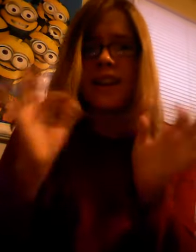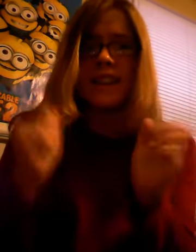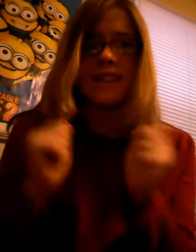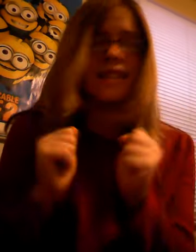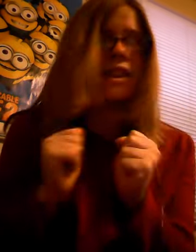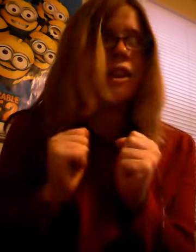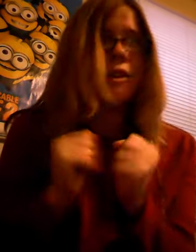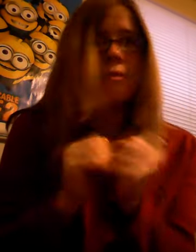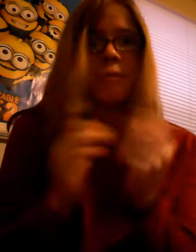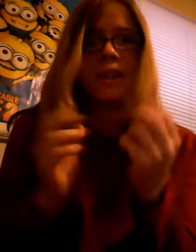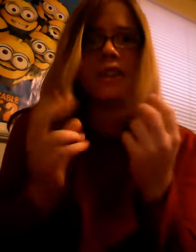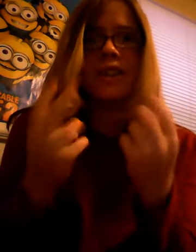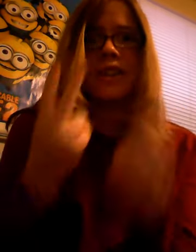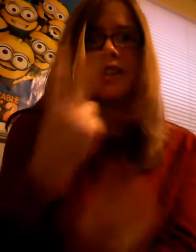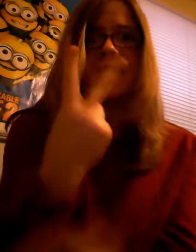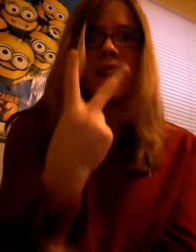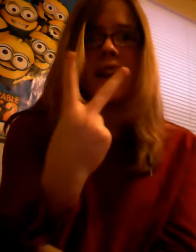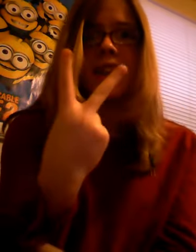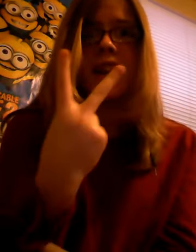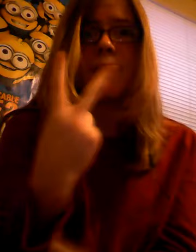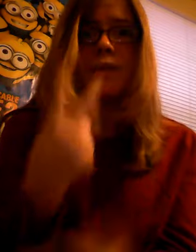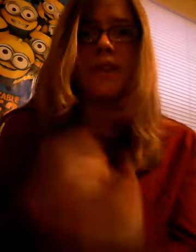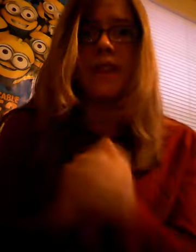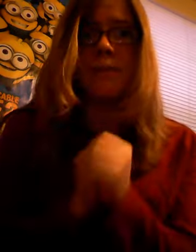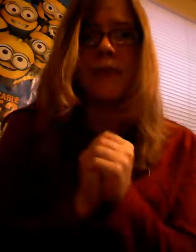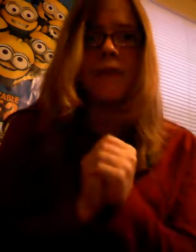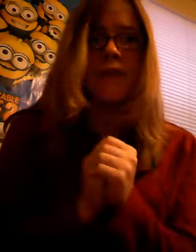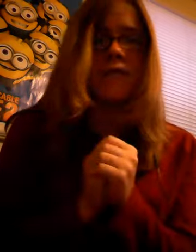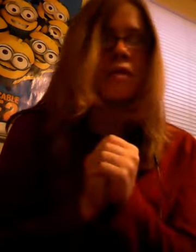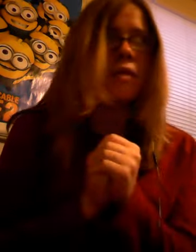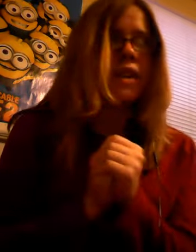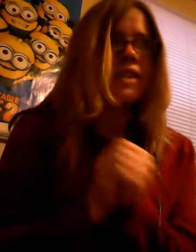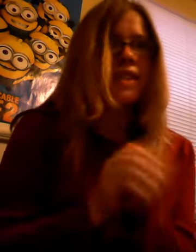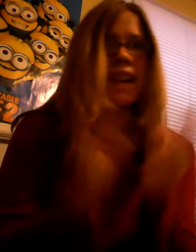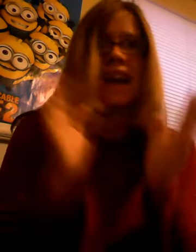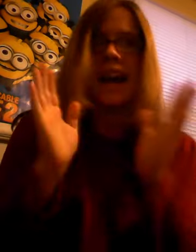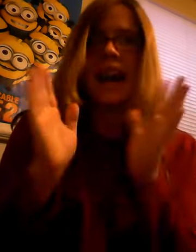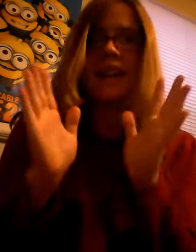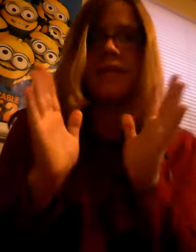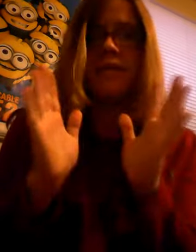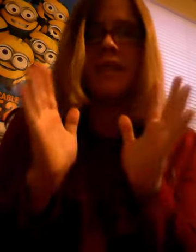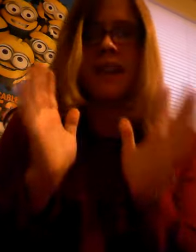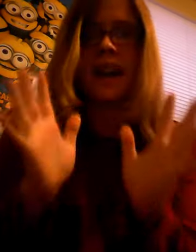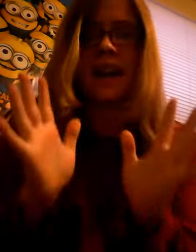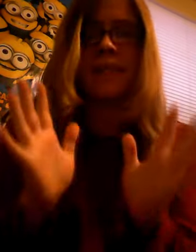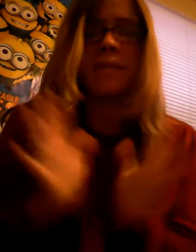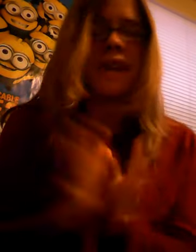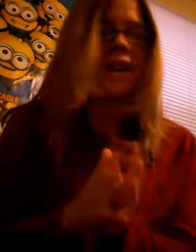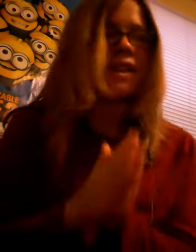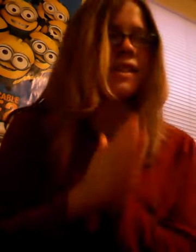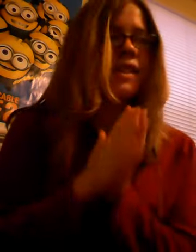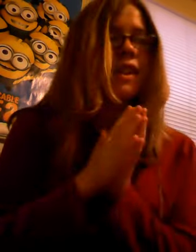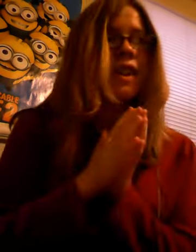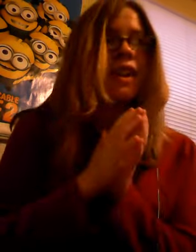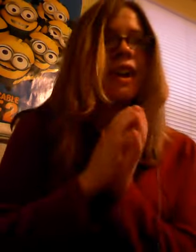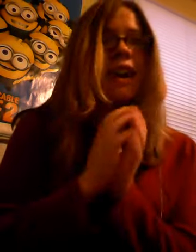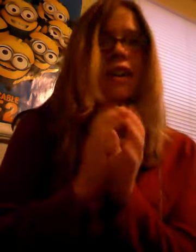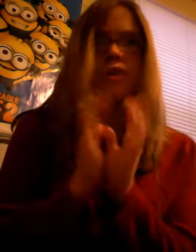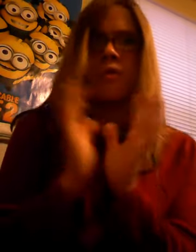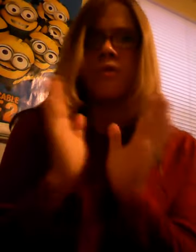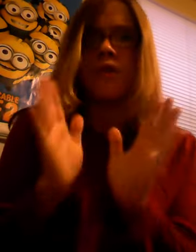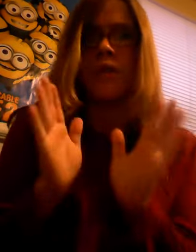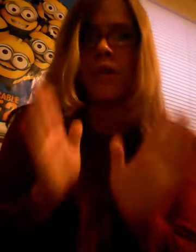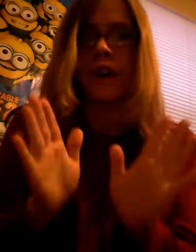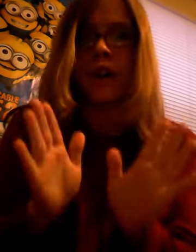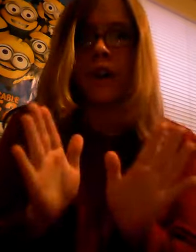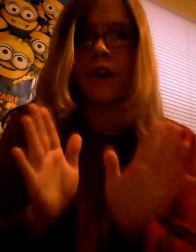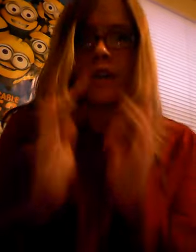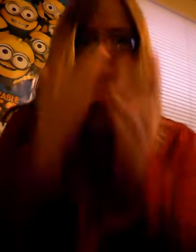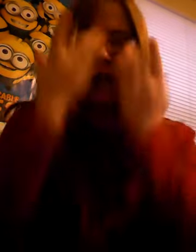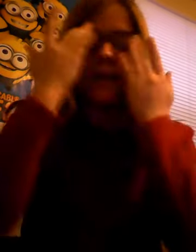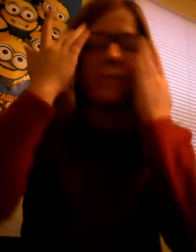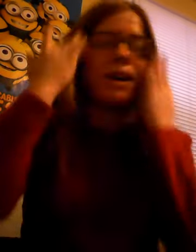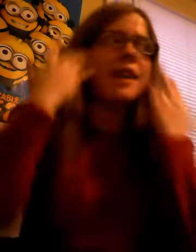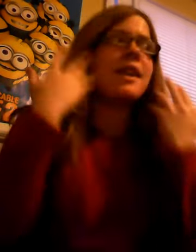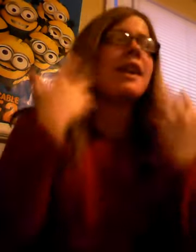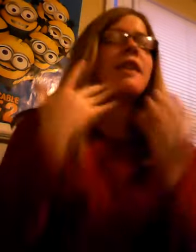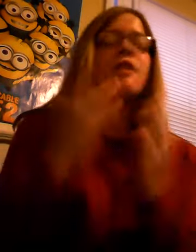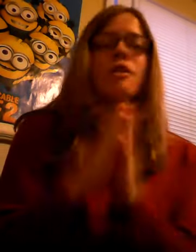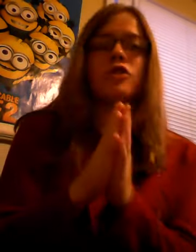is, but this is the second time she's sending me a friend request. And I had to deny it because I don't know her, but I don't know.